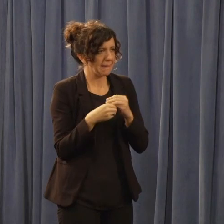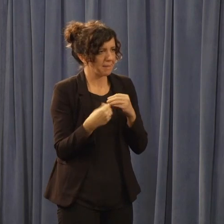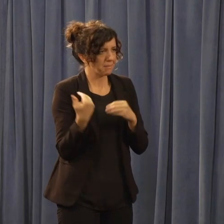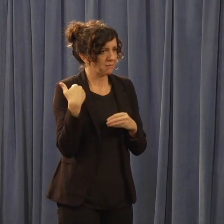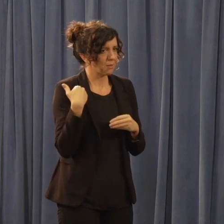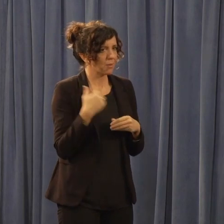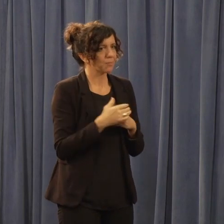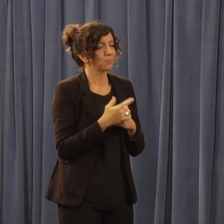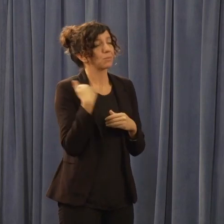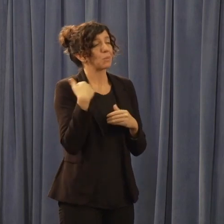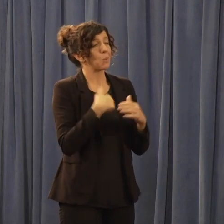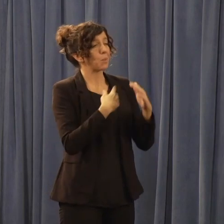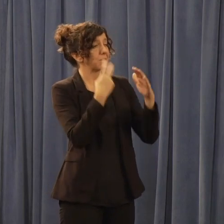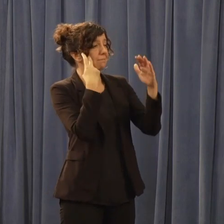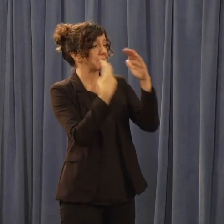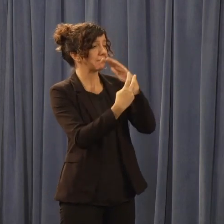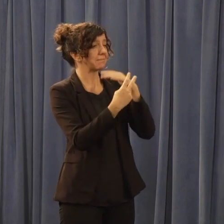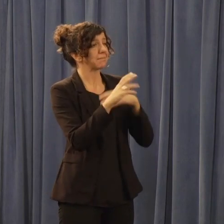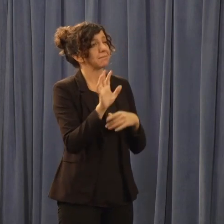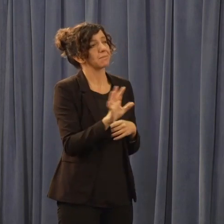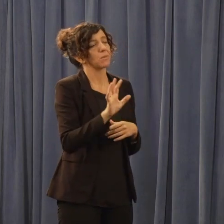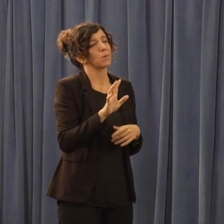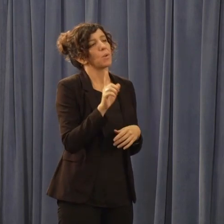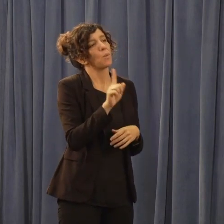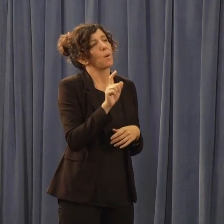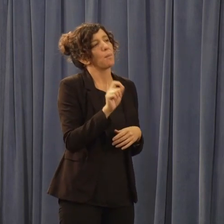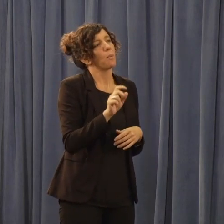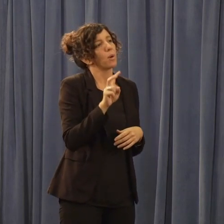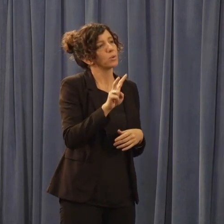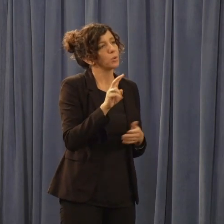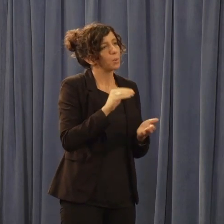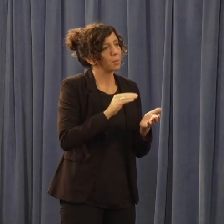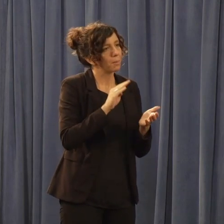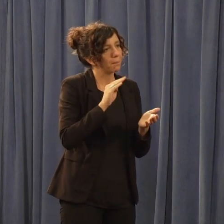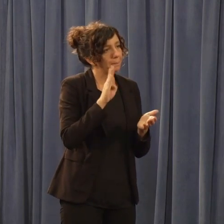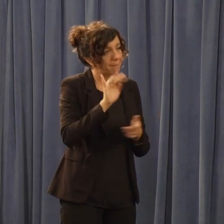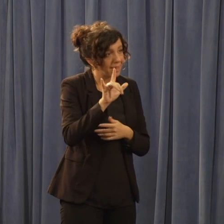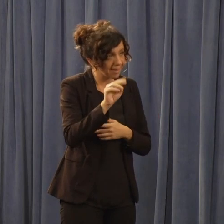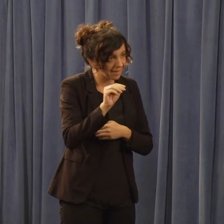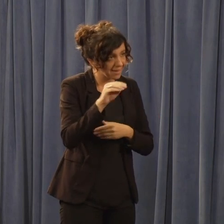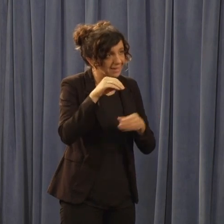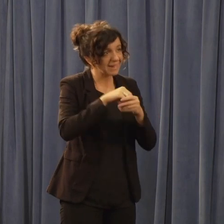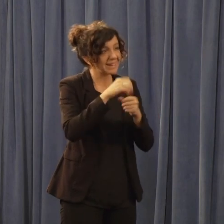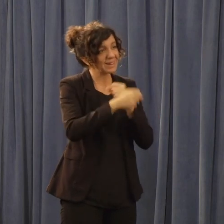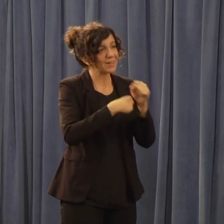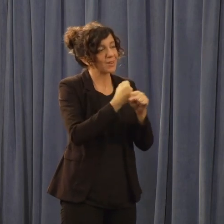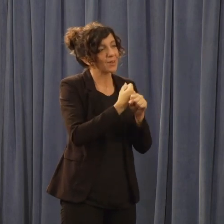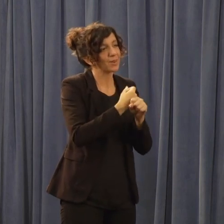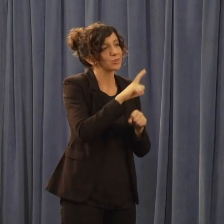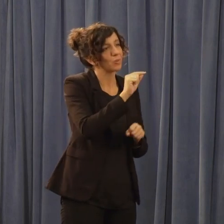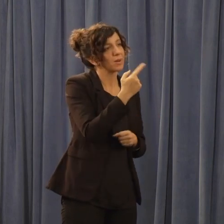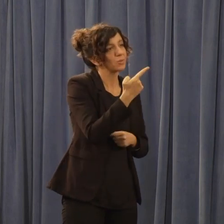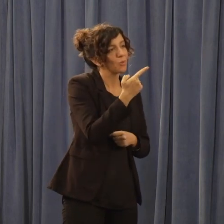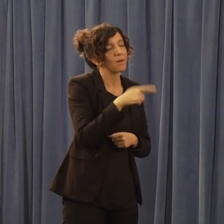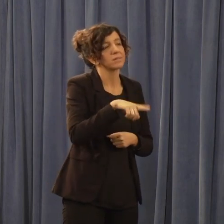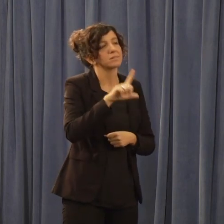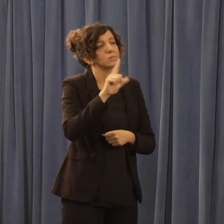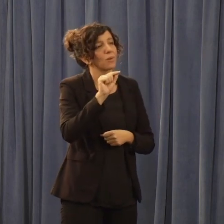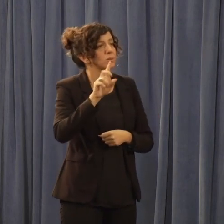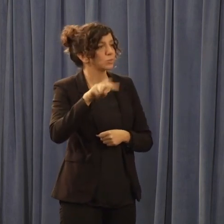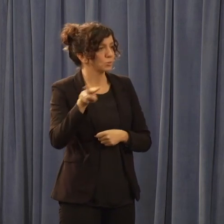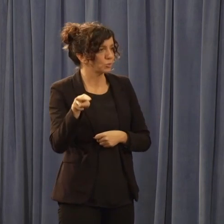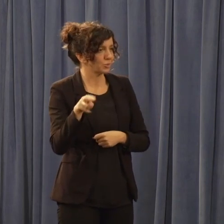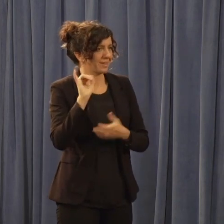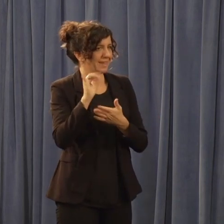we project we'll receive 1.2 billion in 21 22. That's why it's not included in our budget.